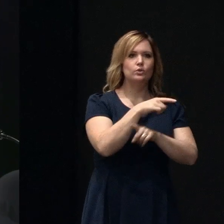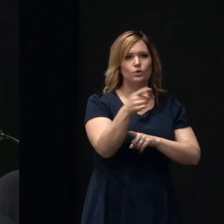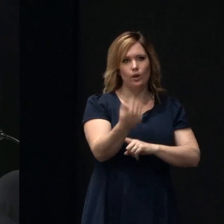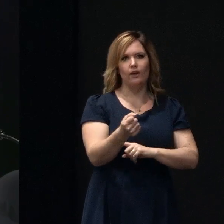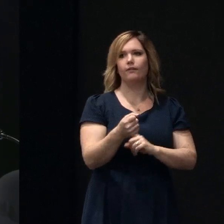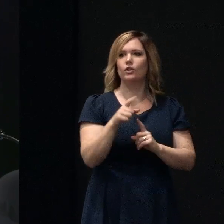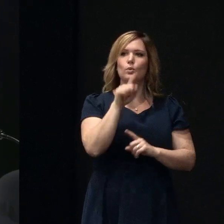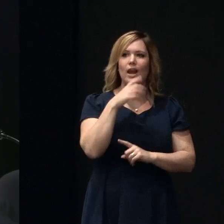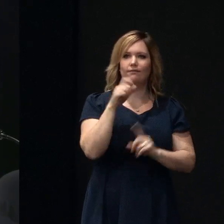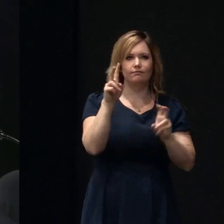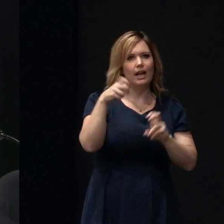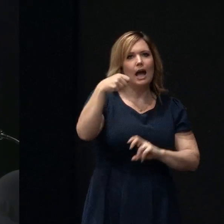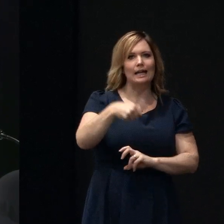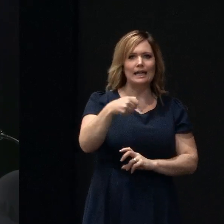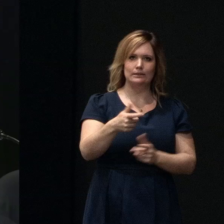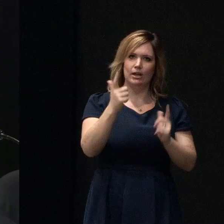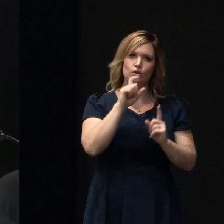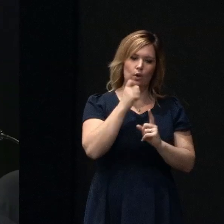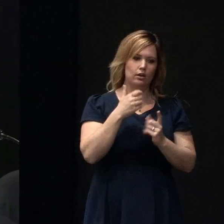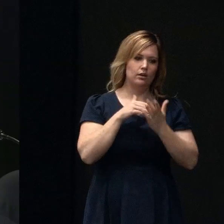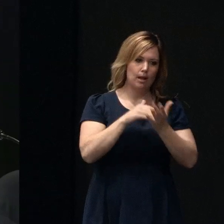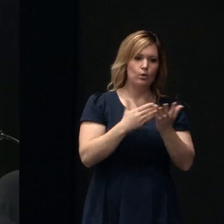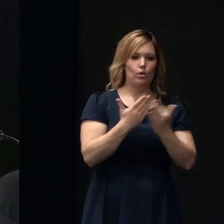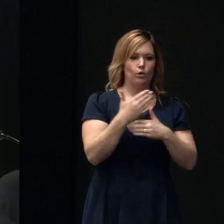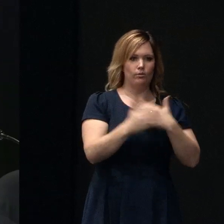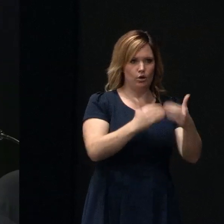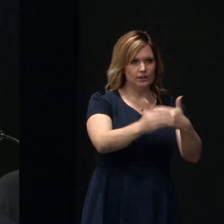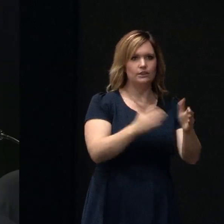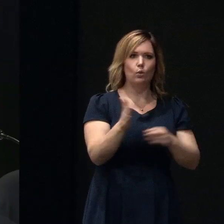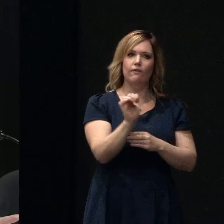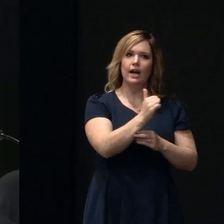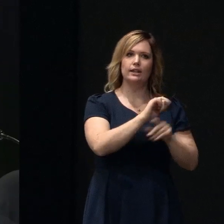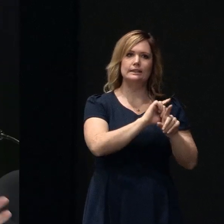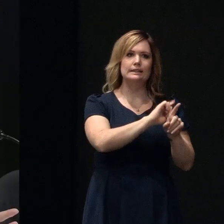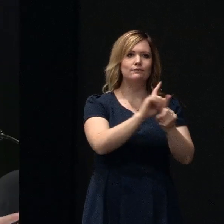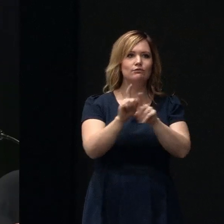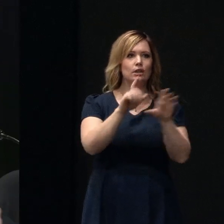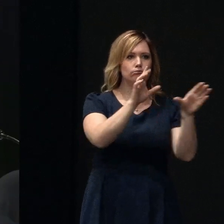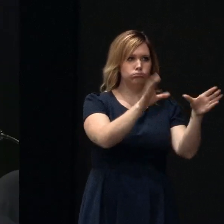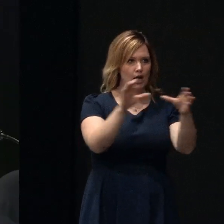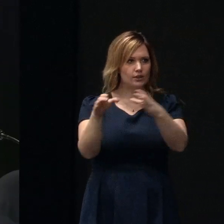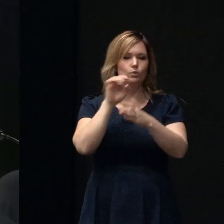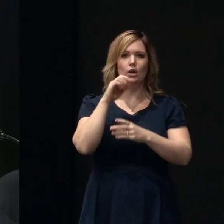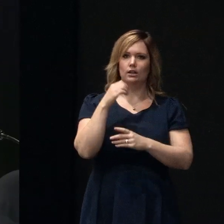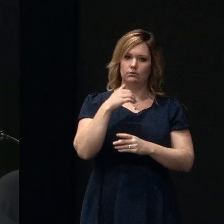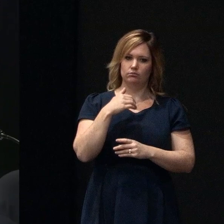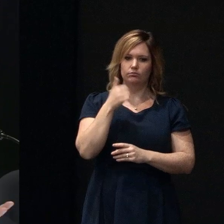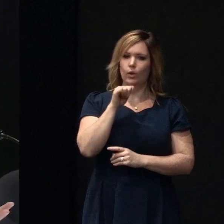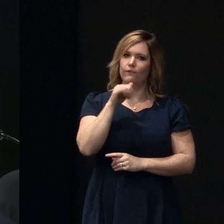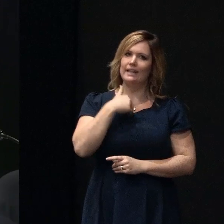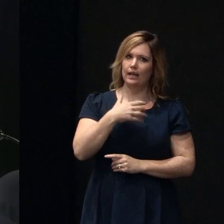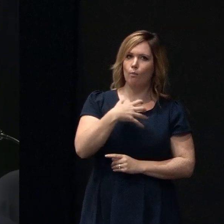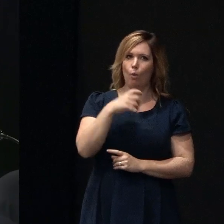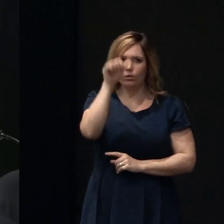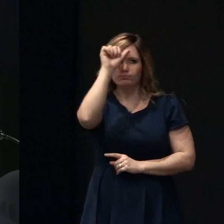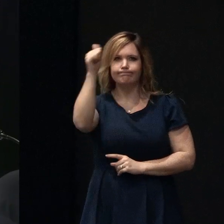like a case manager that will take you through that process. All of our branches are equipped to know when they need more specialist advice or if